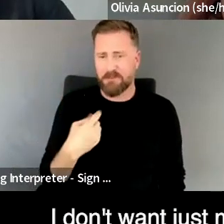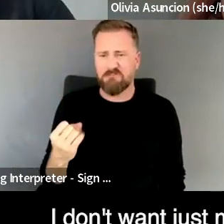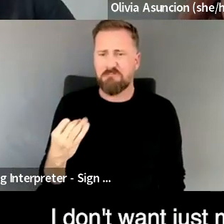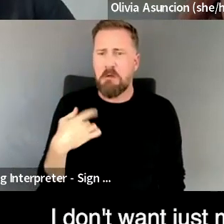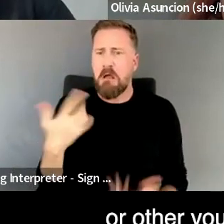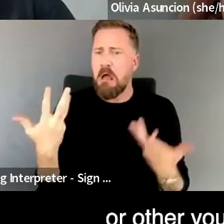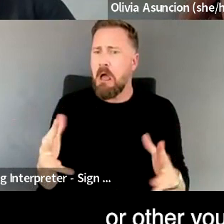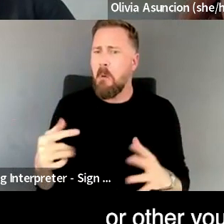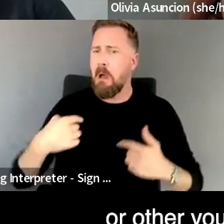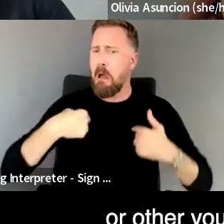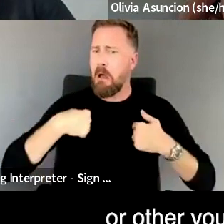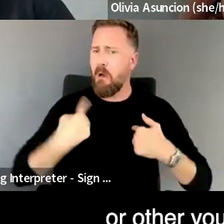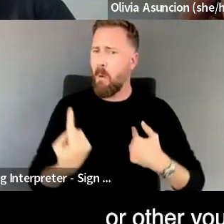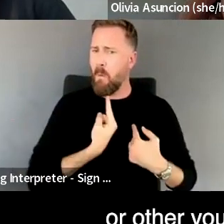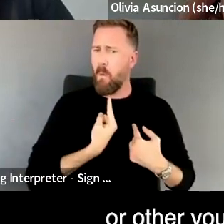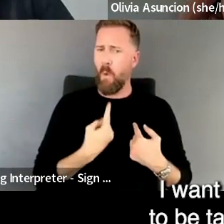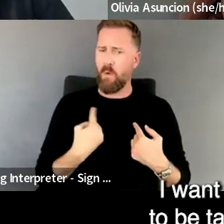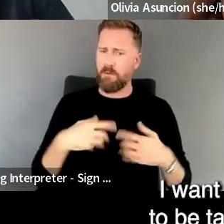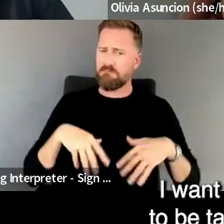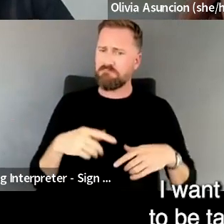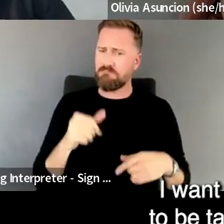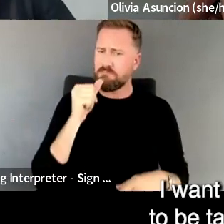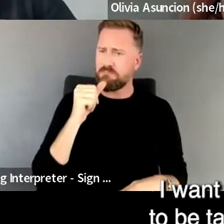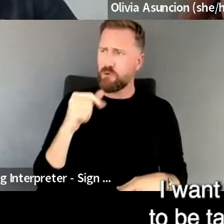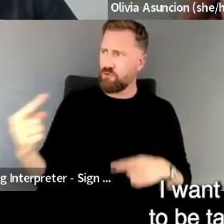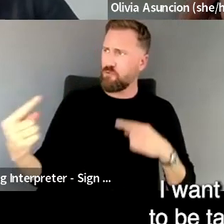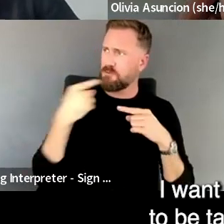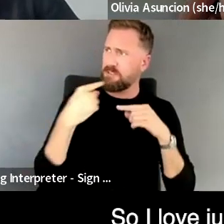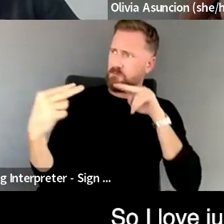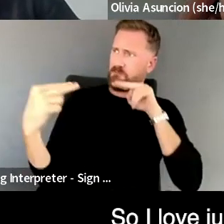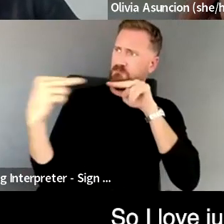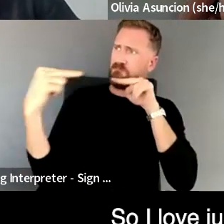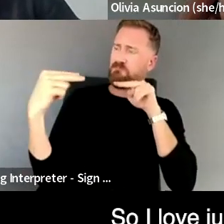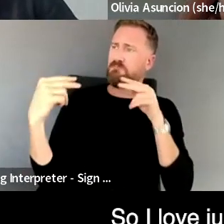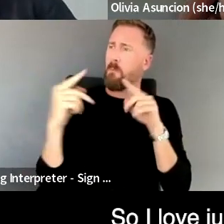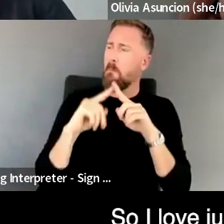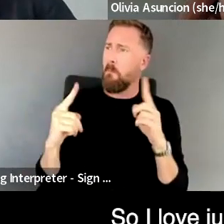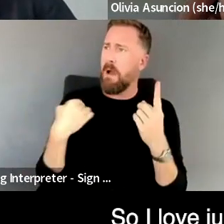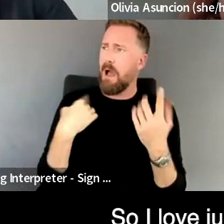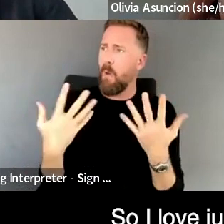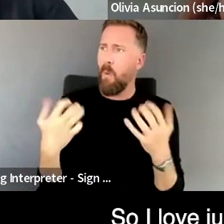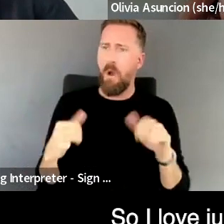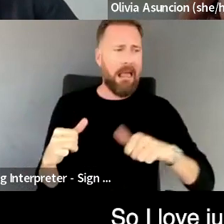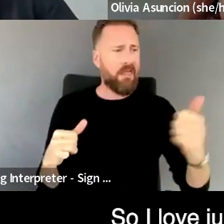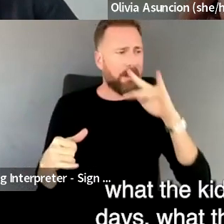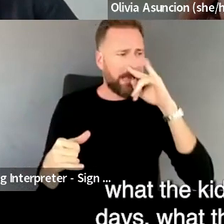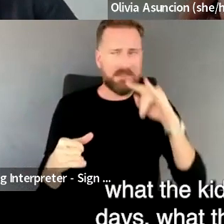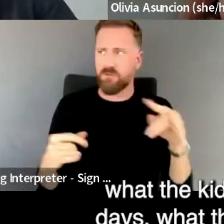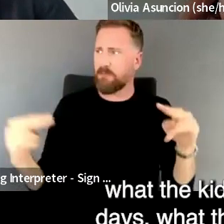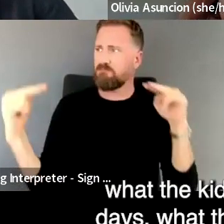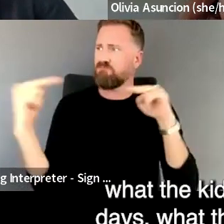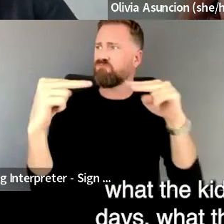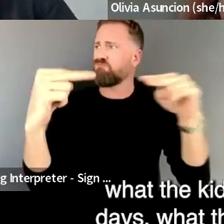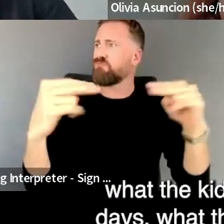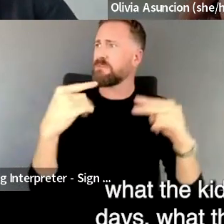want just me to be taken seriously or other young looking adults. I want kids and teens to be taken seriously. So I love just getting to know what